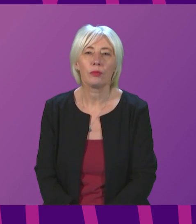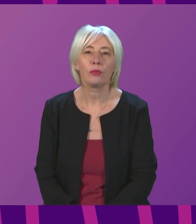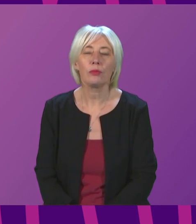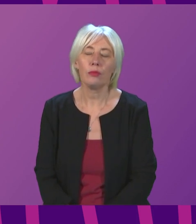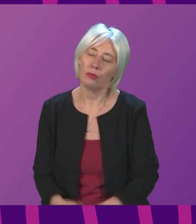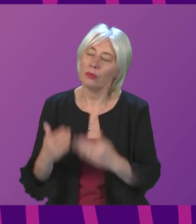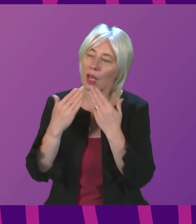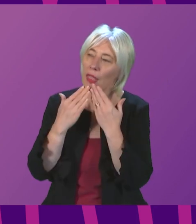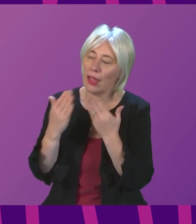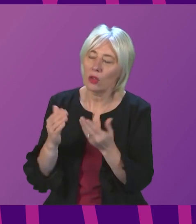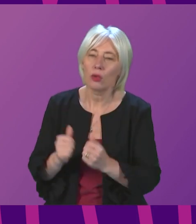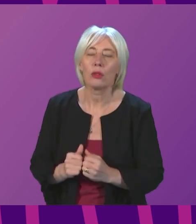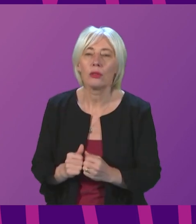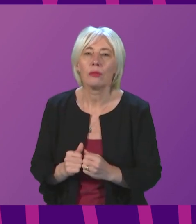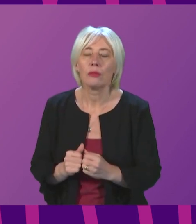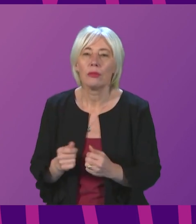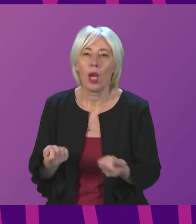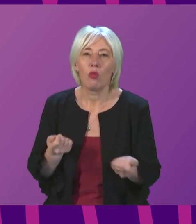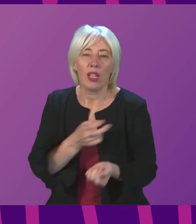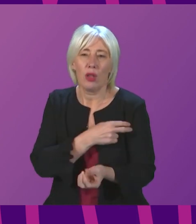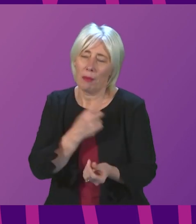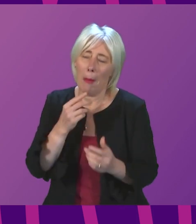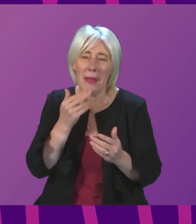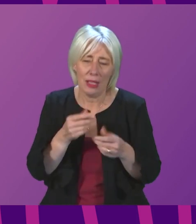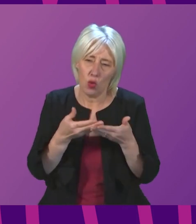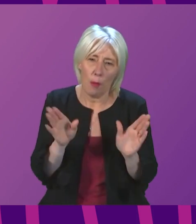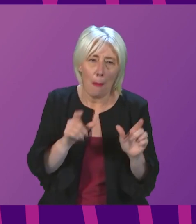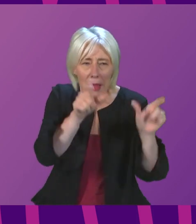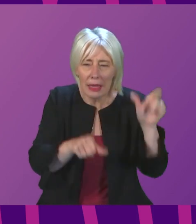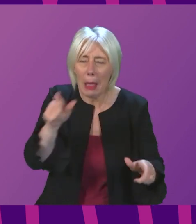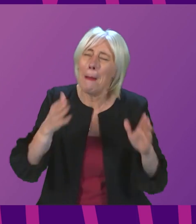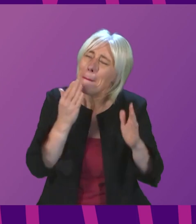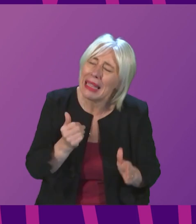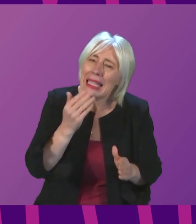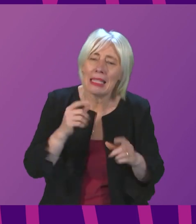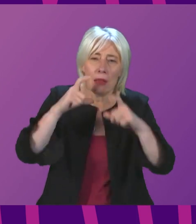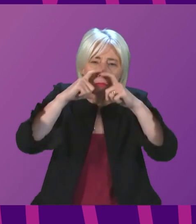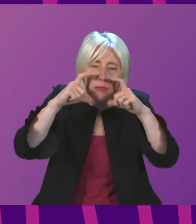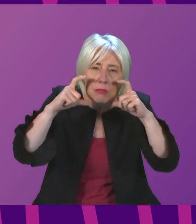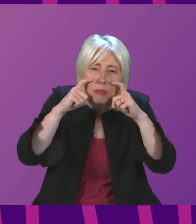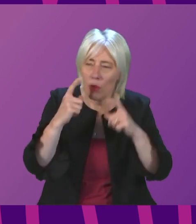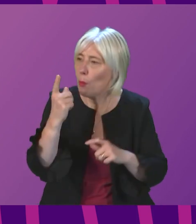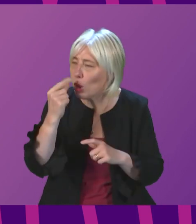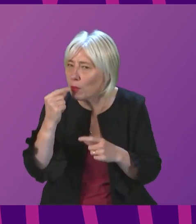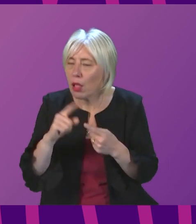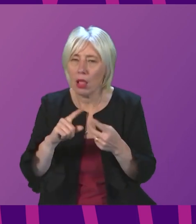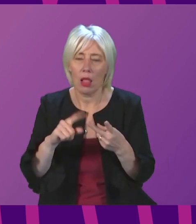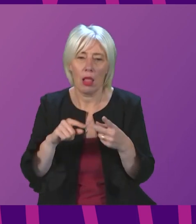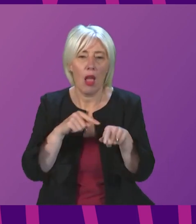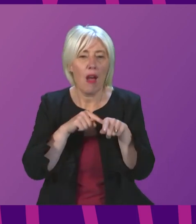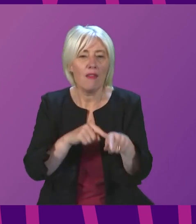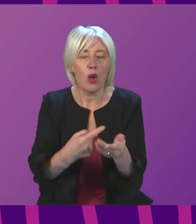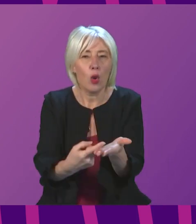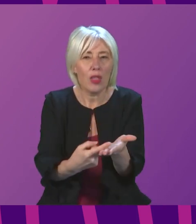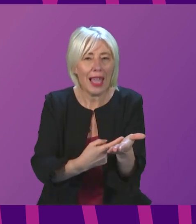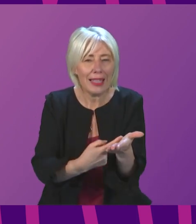Thank you, President Officer. Can I start by urging the public to please wear a mask whenever you can, to follow the guidance.